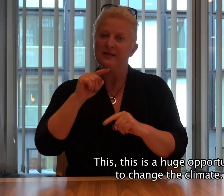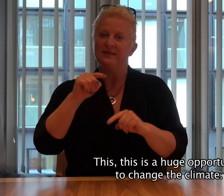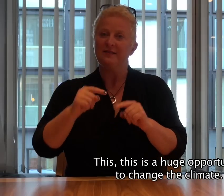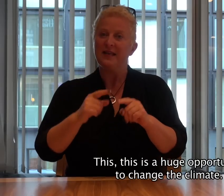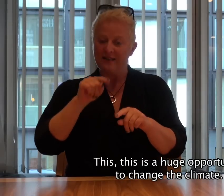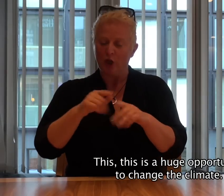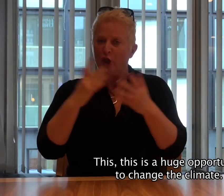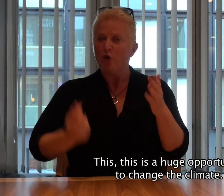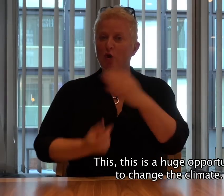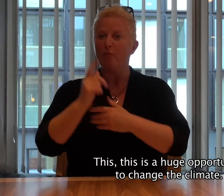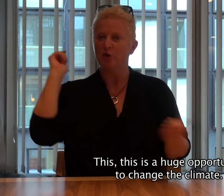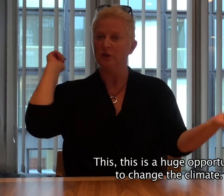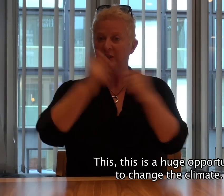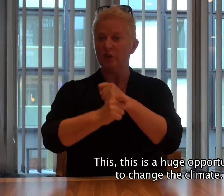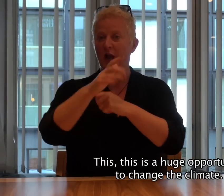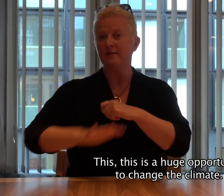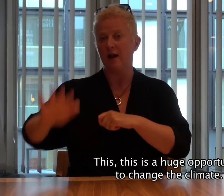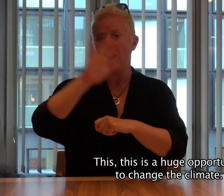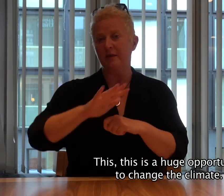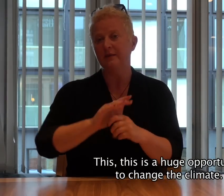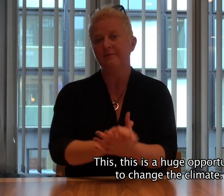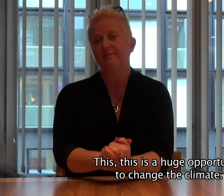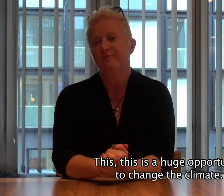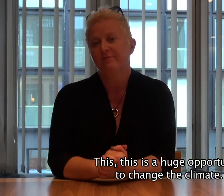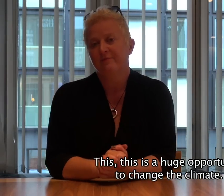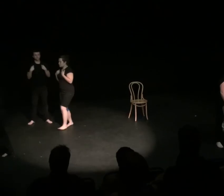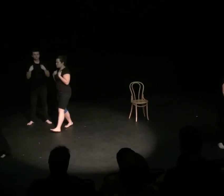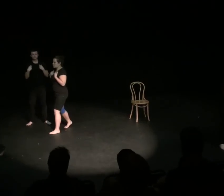This is a huge opportunity to try the climate.